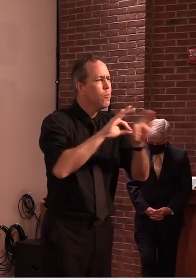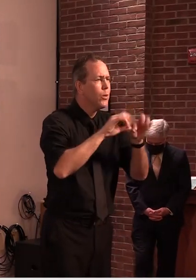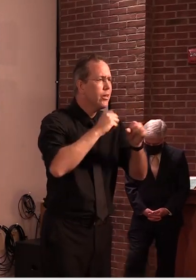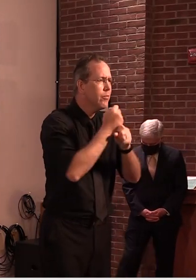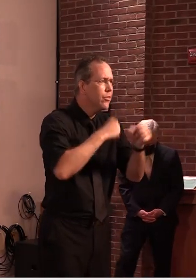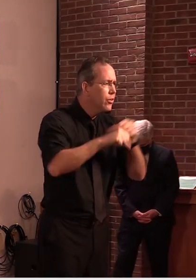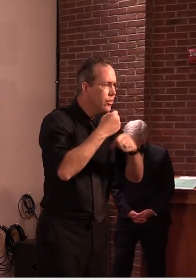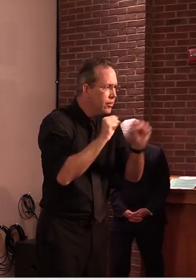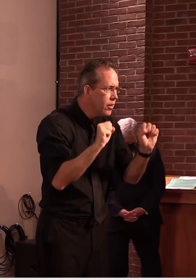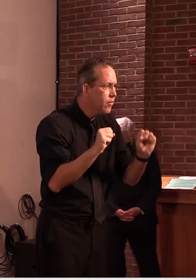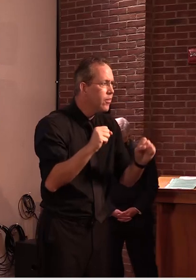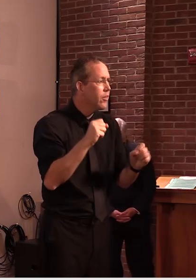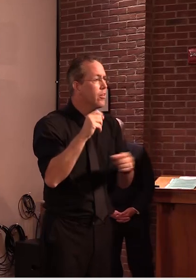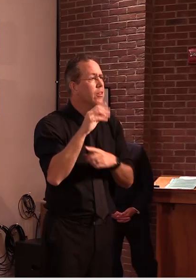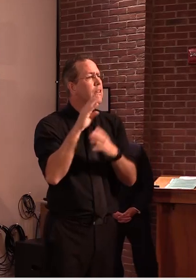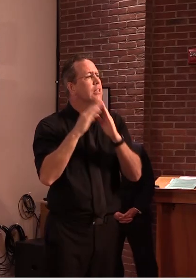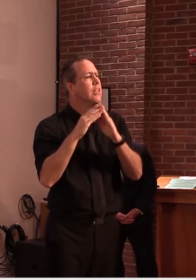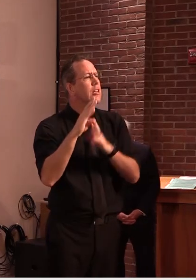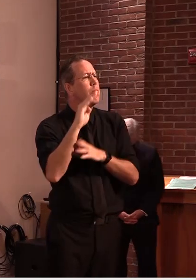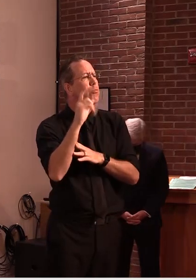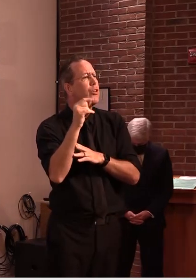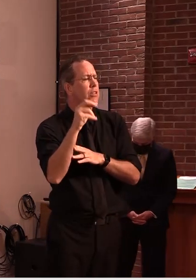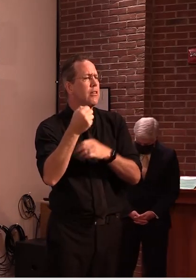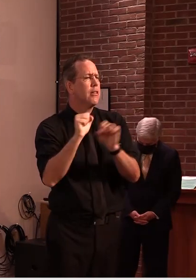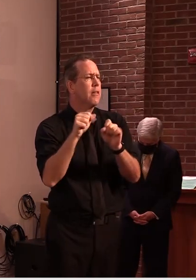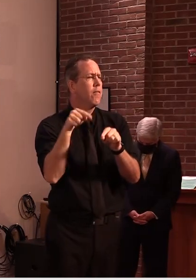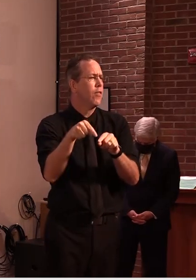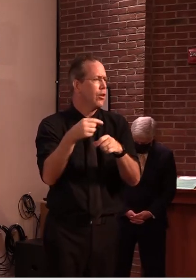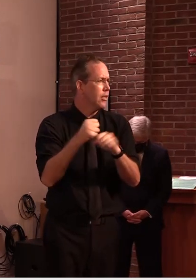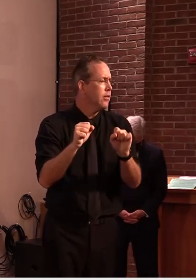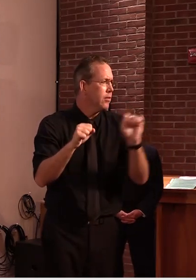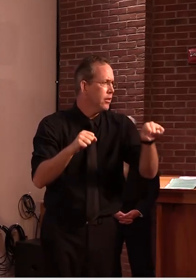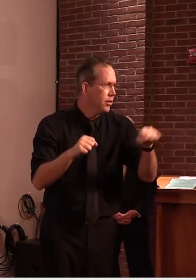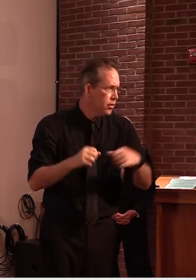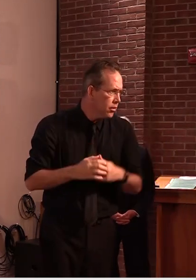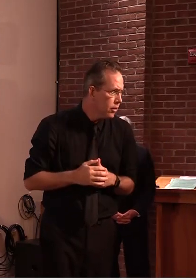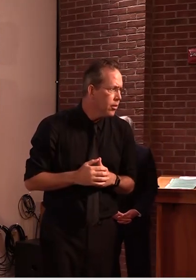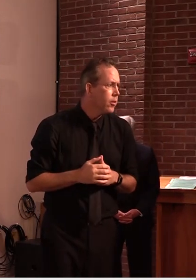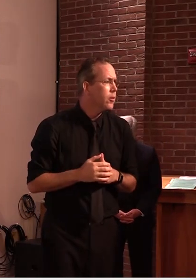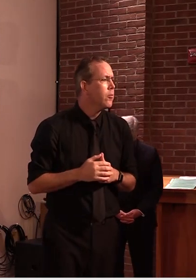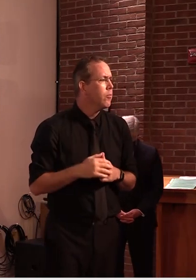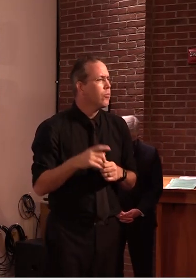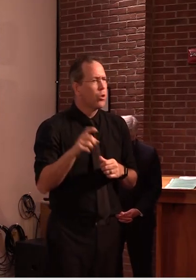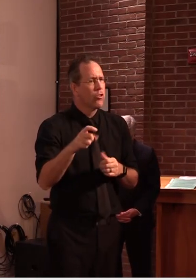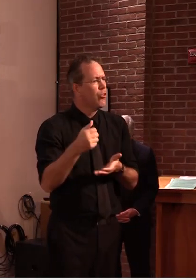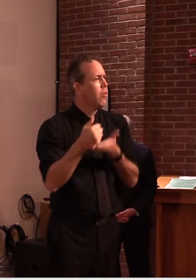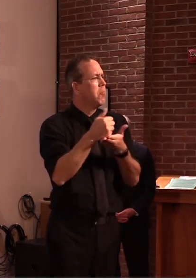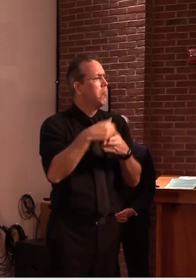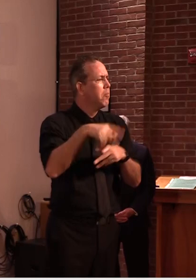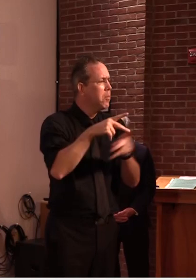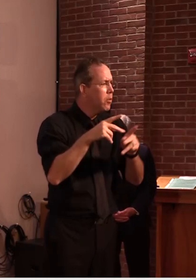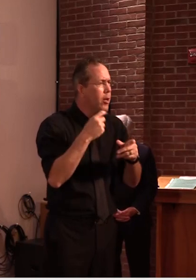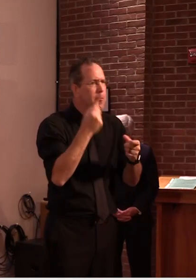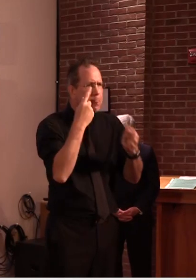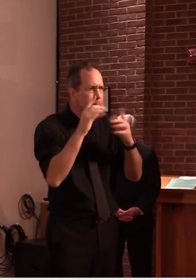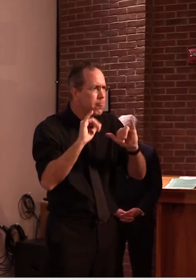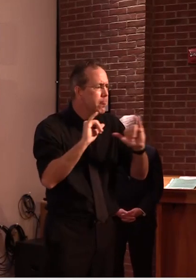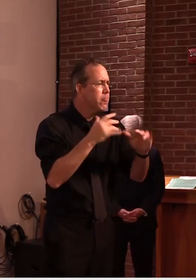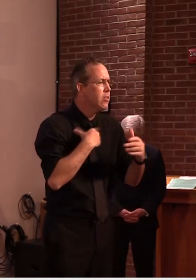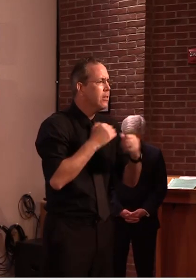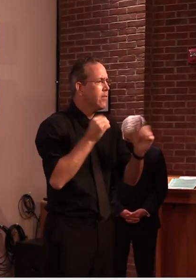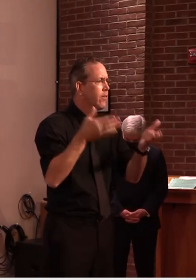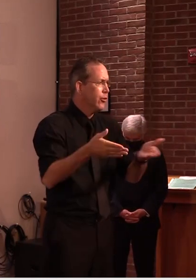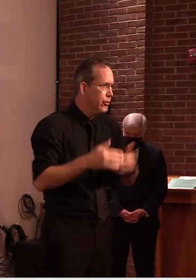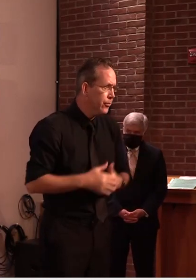positive tests that come out of that should be comforting to the city as well so in that regard i